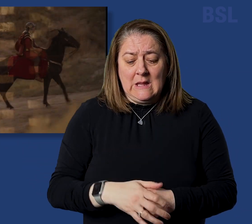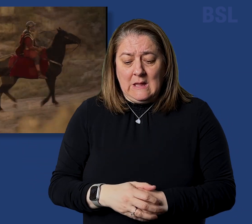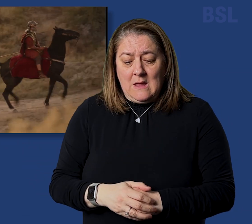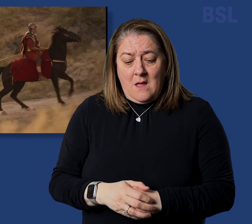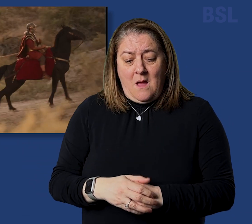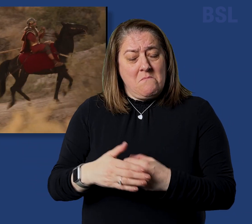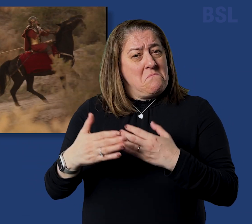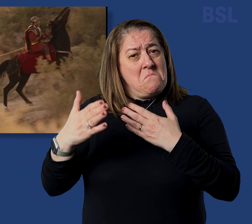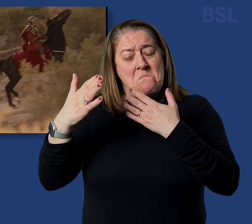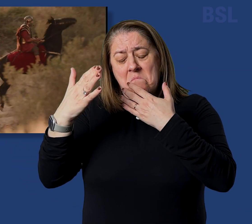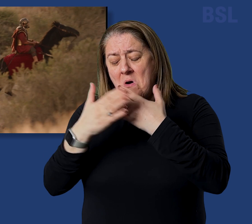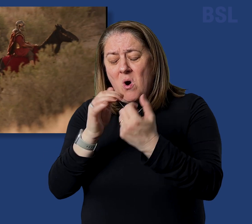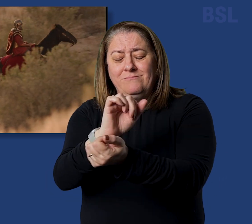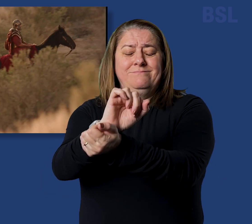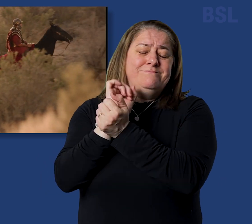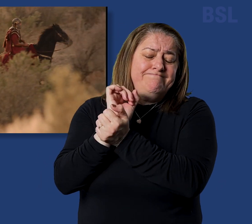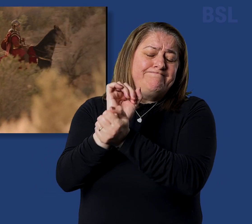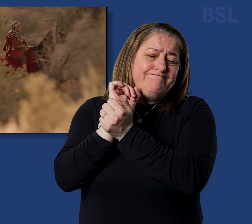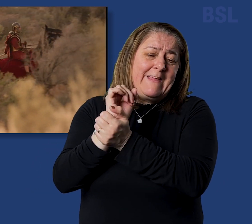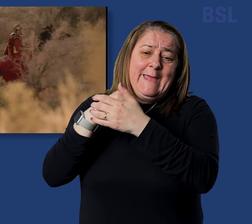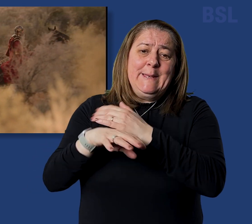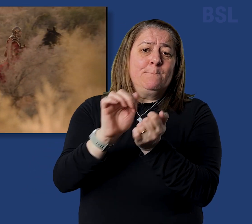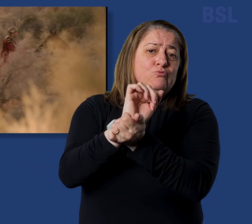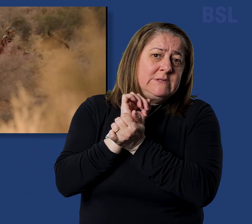yea, moreover, of bonds and imprisonment.